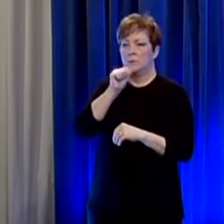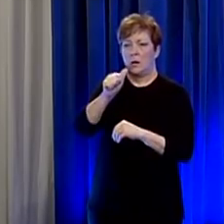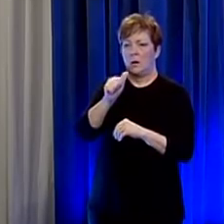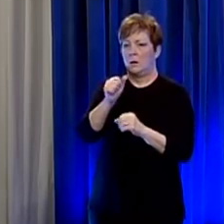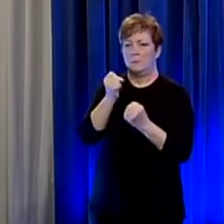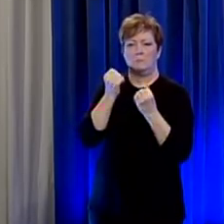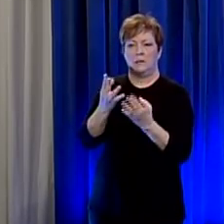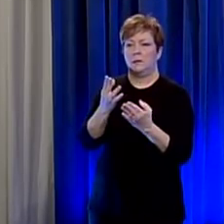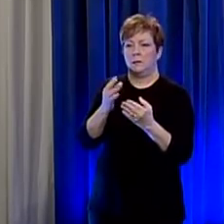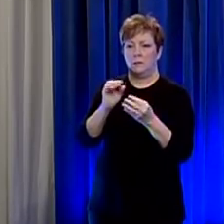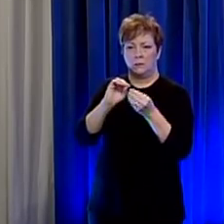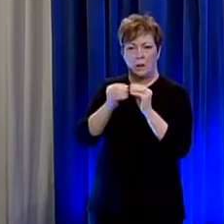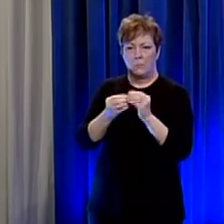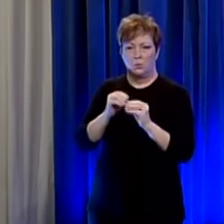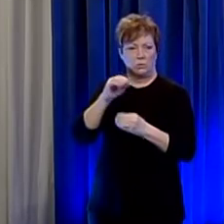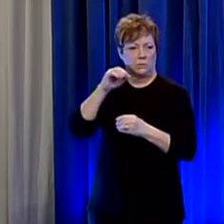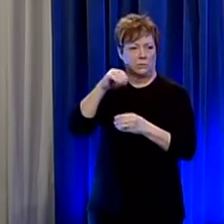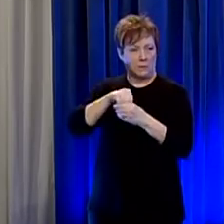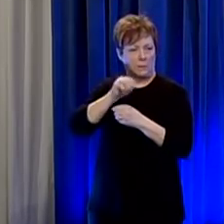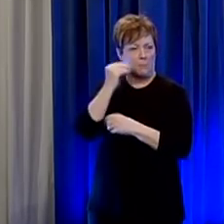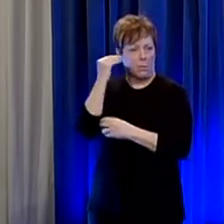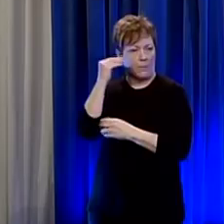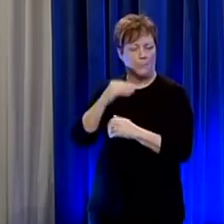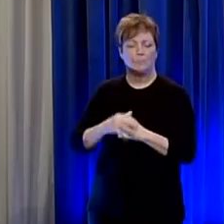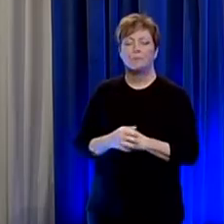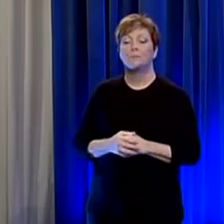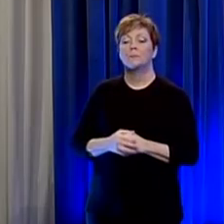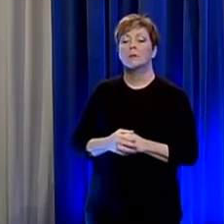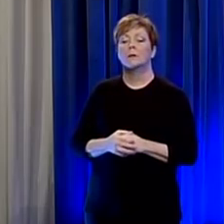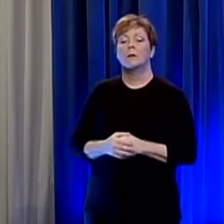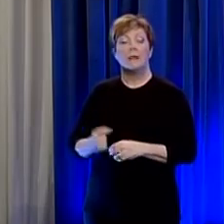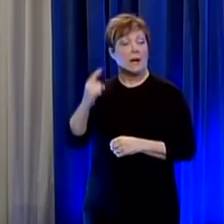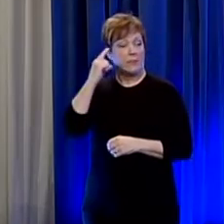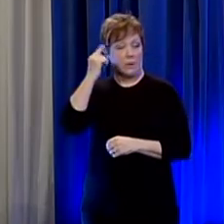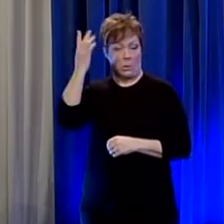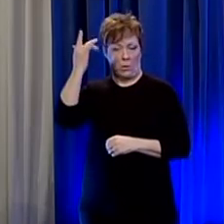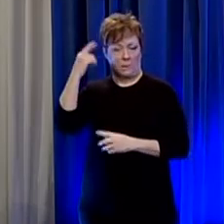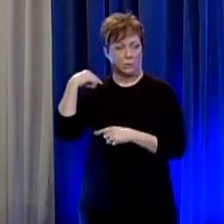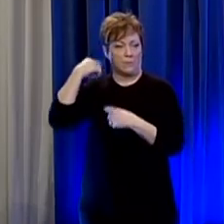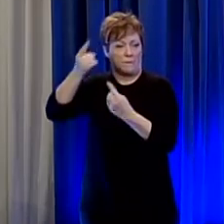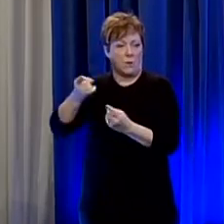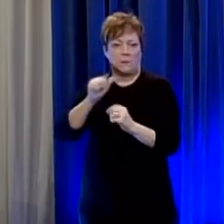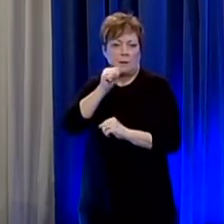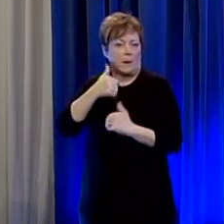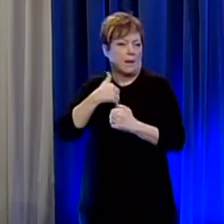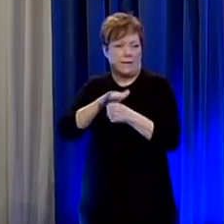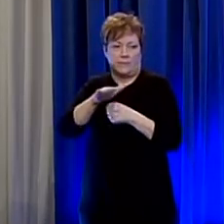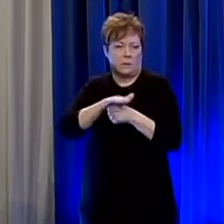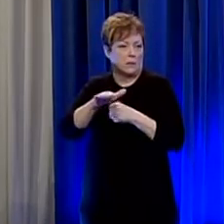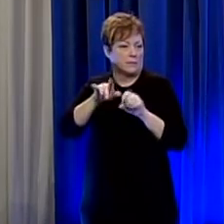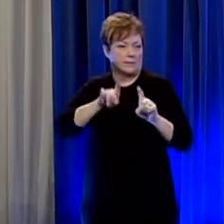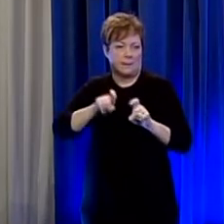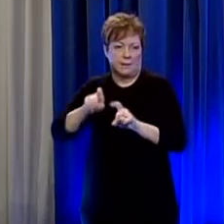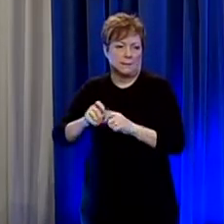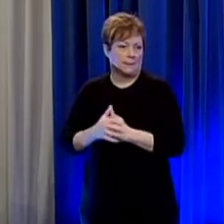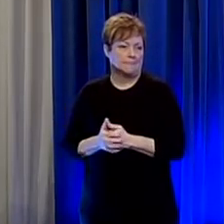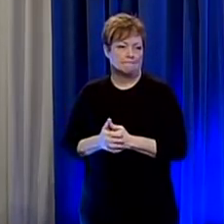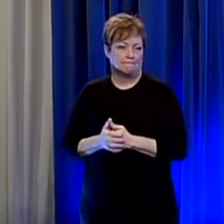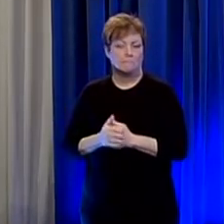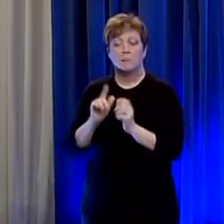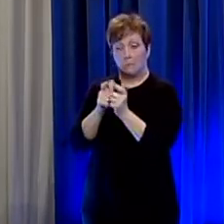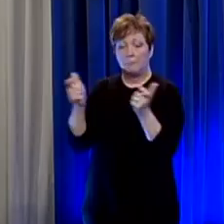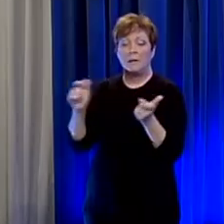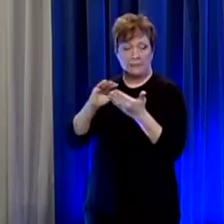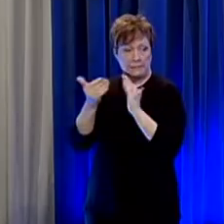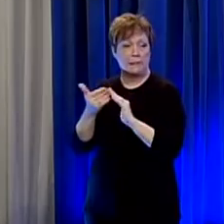mobile um i think getting their testing capacity uh up to full speed is the reason we haven't seen cases uh it's a uh it's a big city